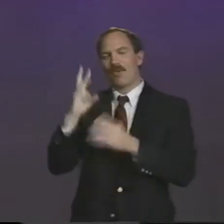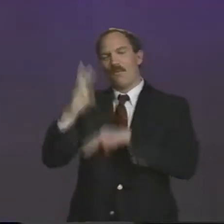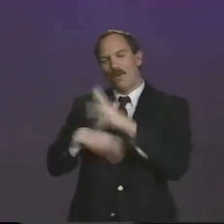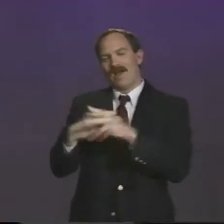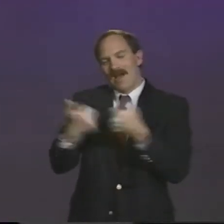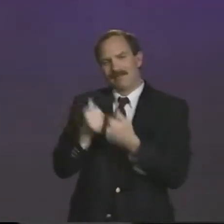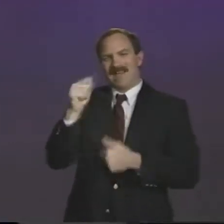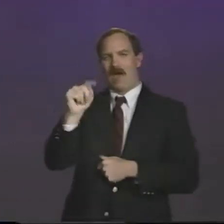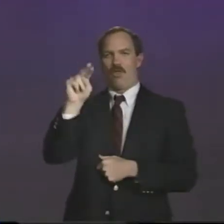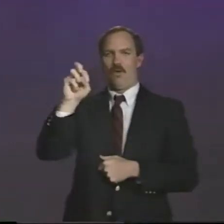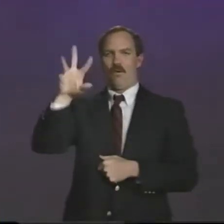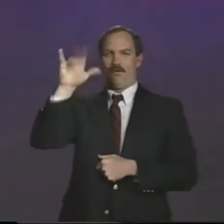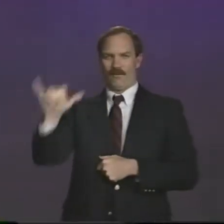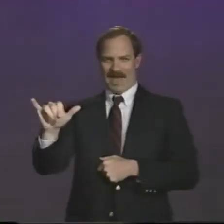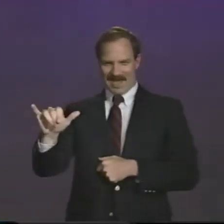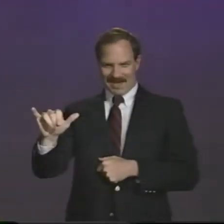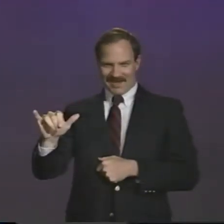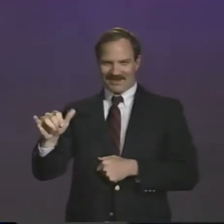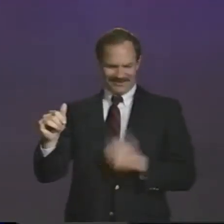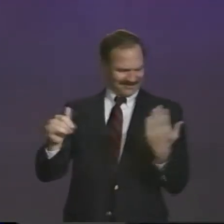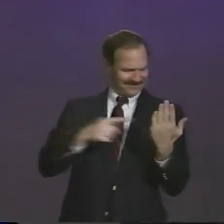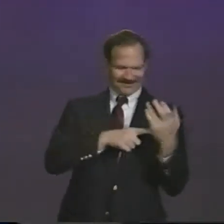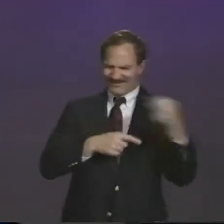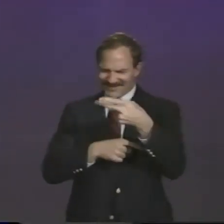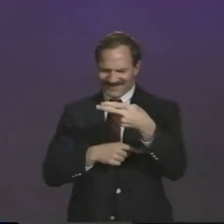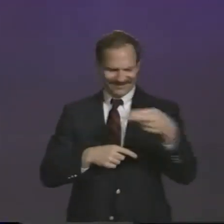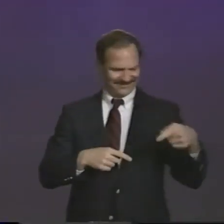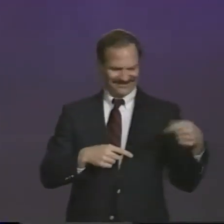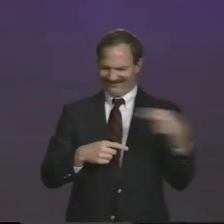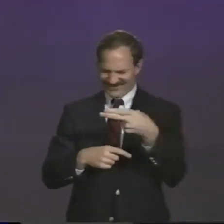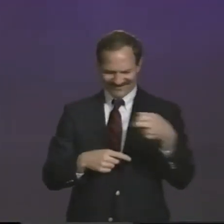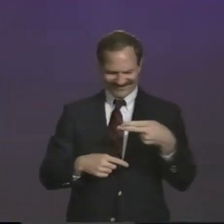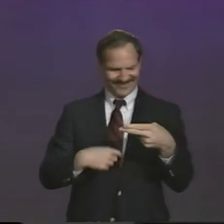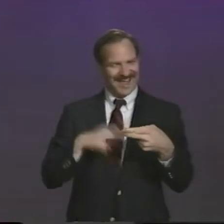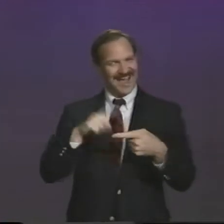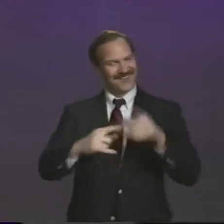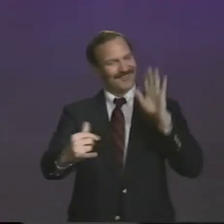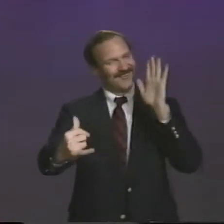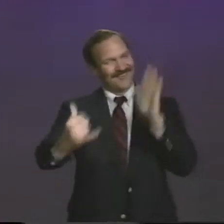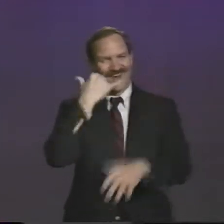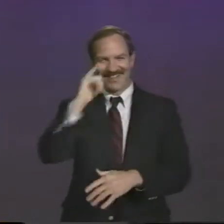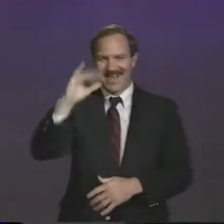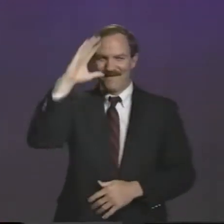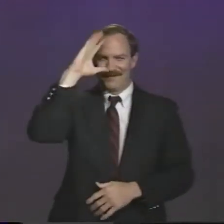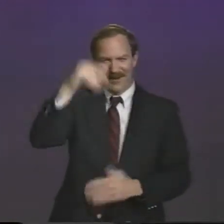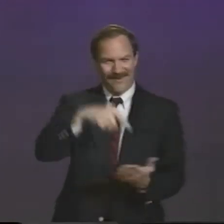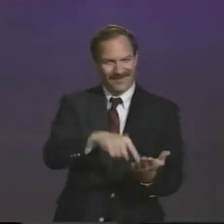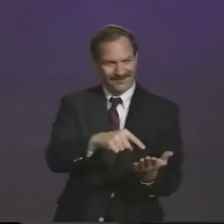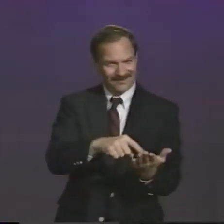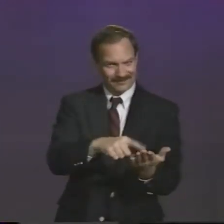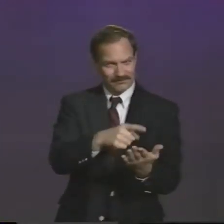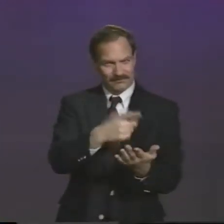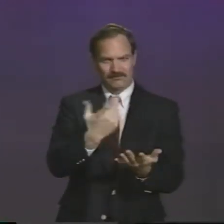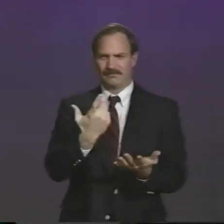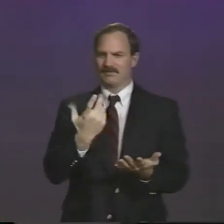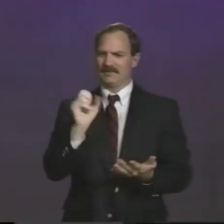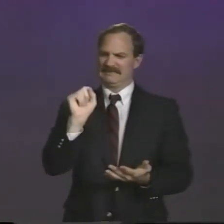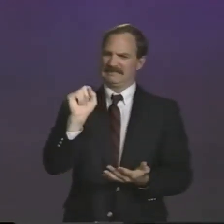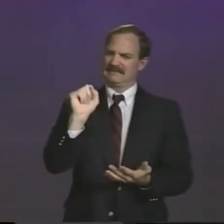When I'm speaking of Norway, I'm speaking of the World Games for the Deaf held in Norway. They took first in every event under speed